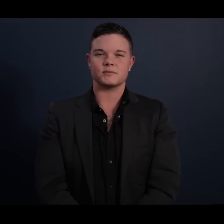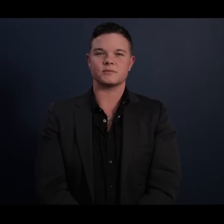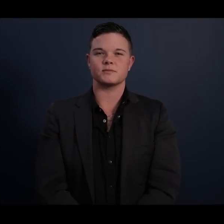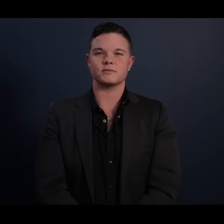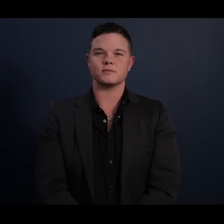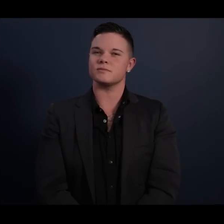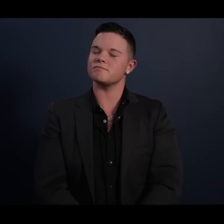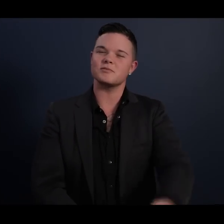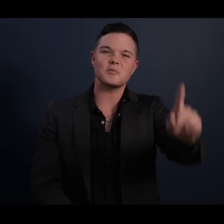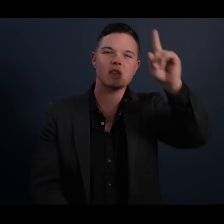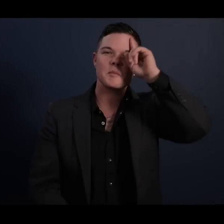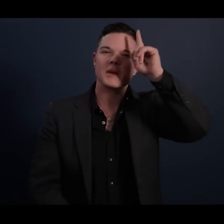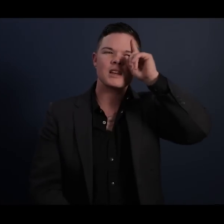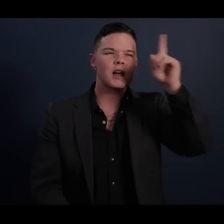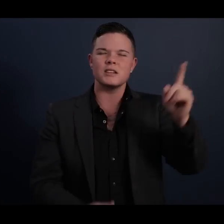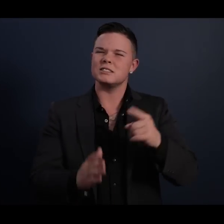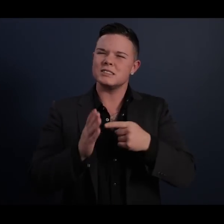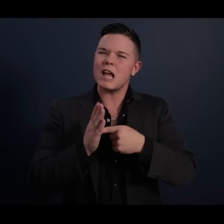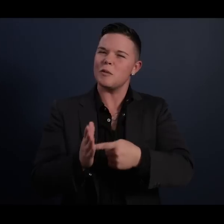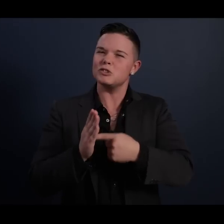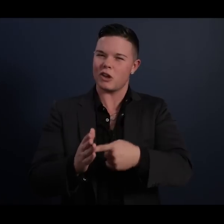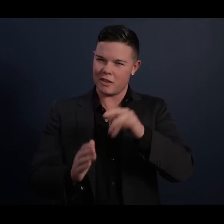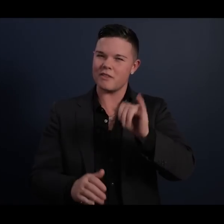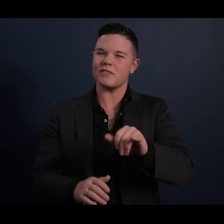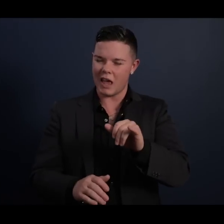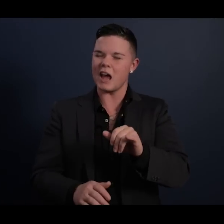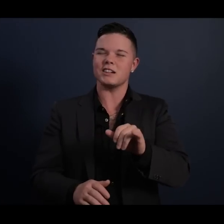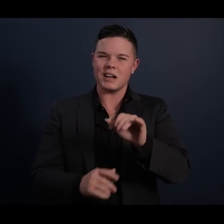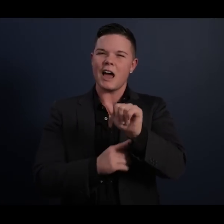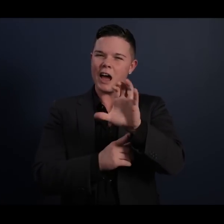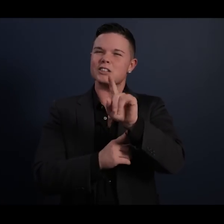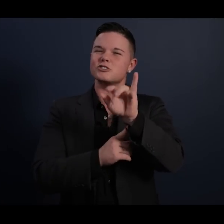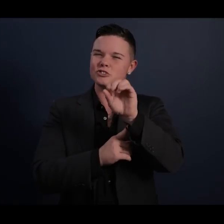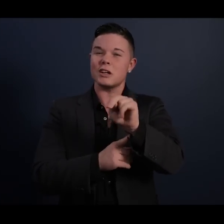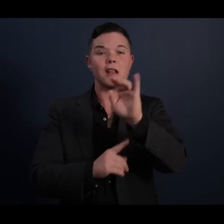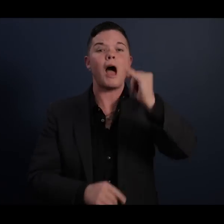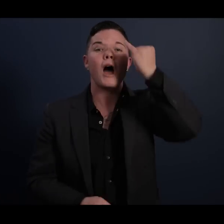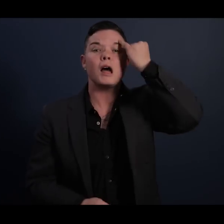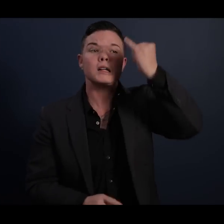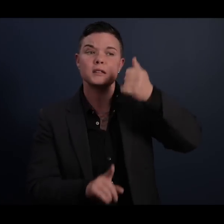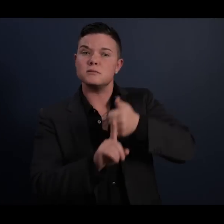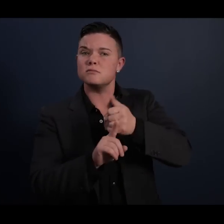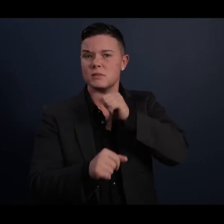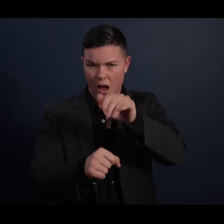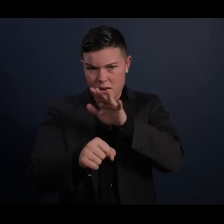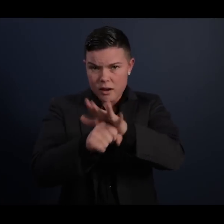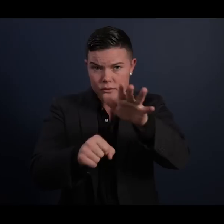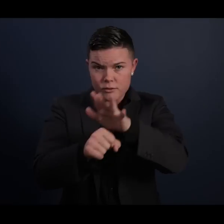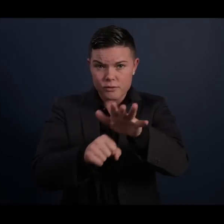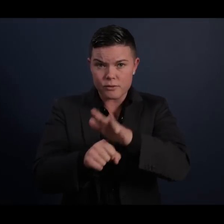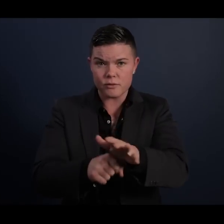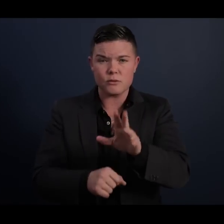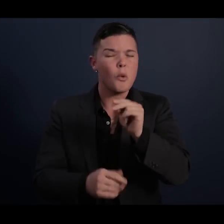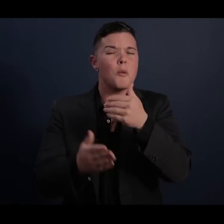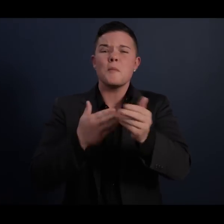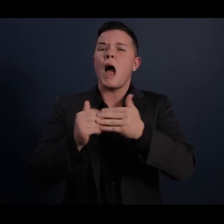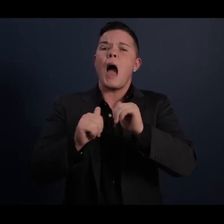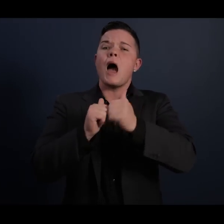Mandela just demonstrated that action and ideas are not enough. No matter how right, they must